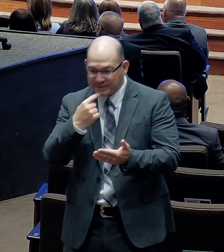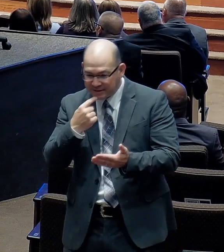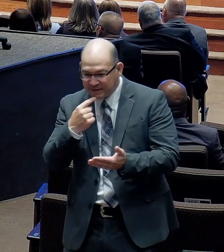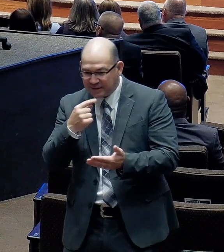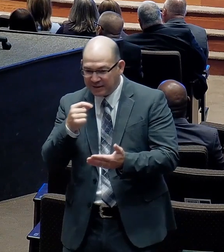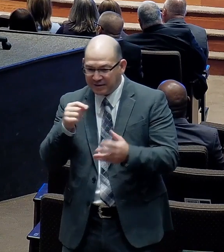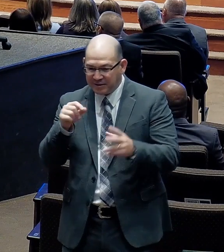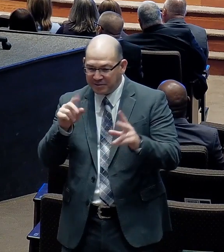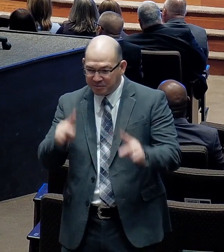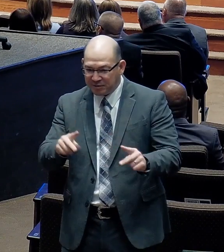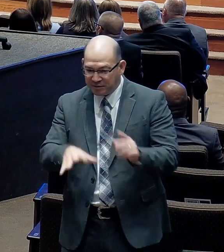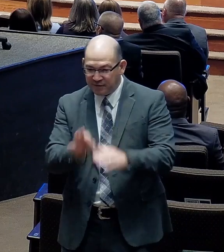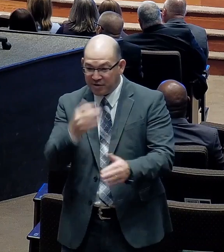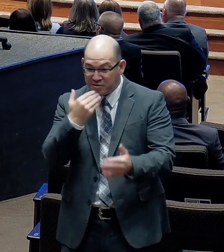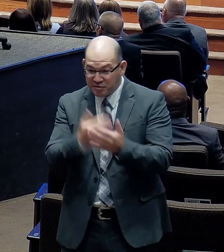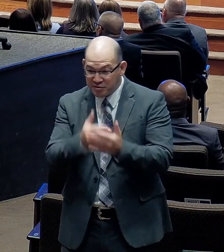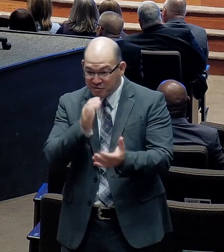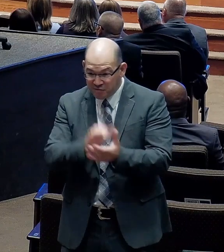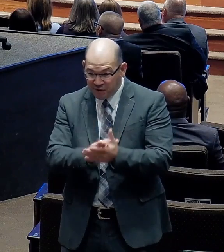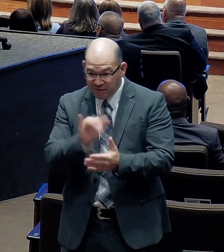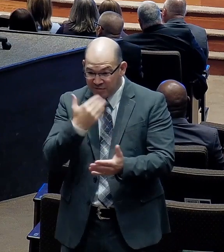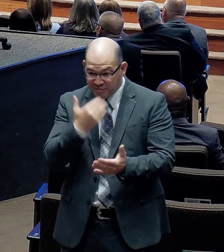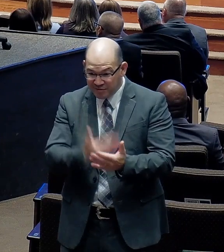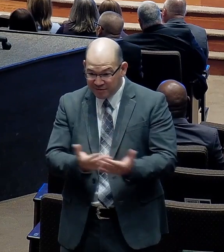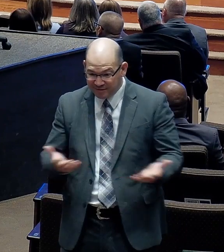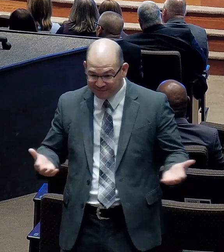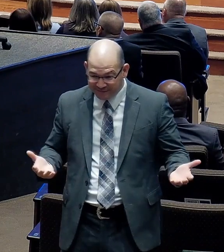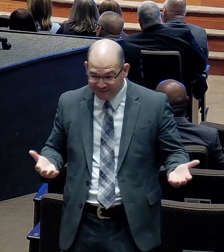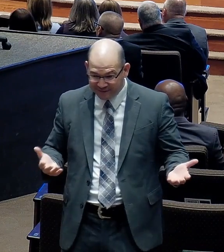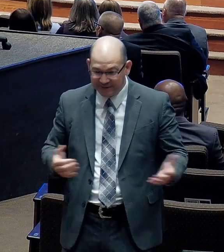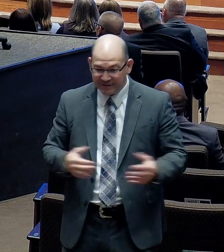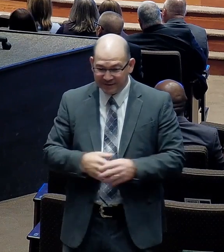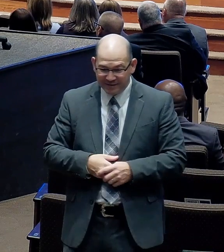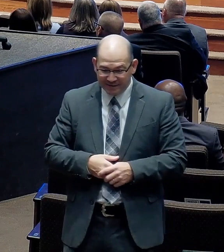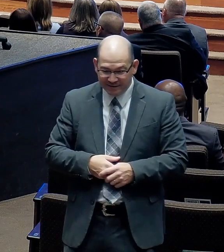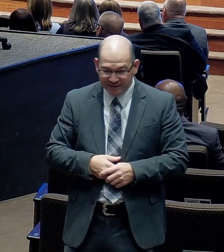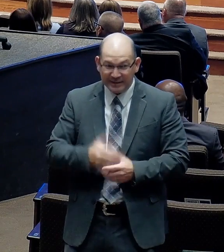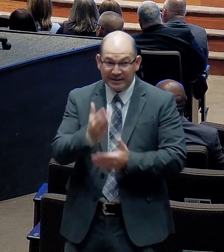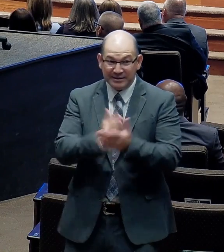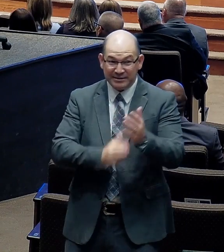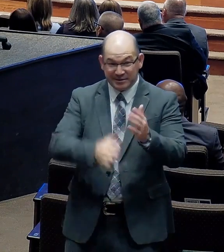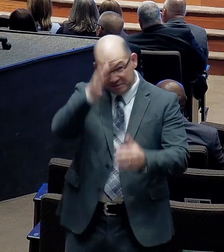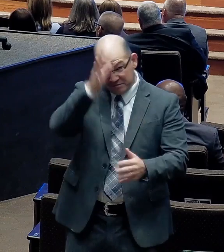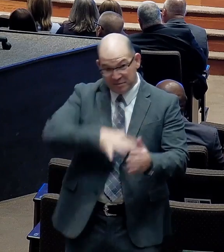Findeth a good thing. Because some men have found a wife. And it was not a good thing. Okay.